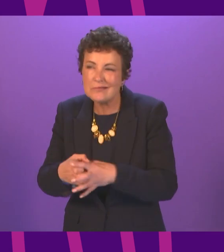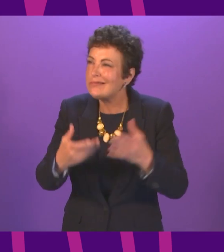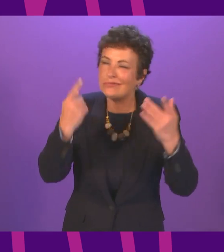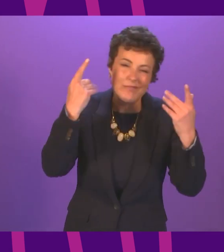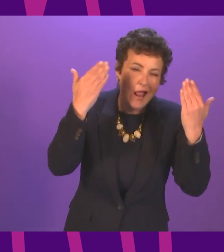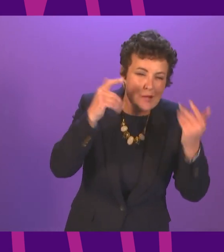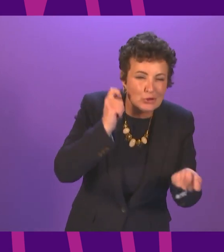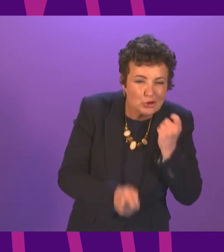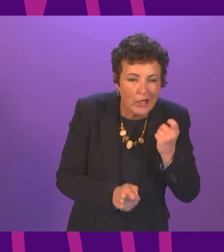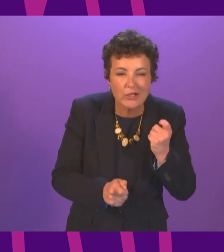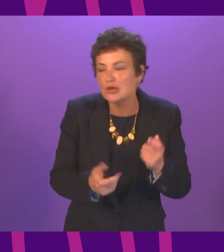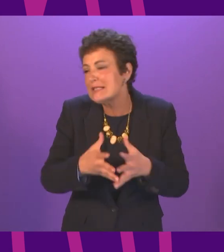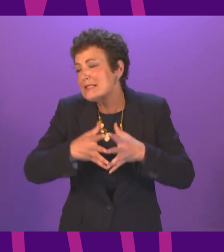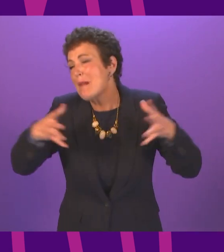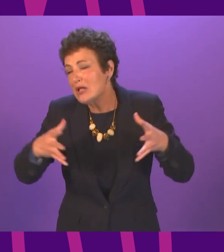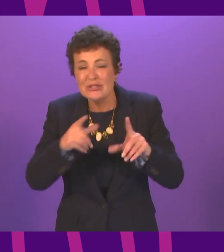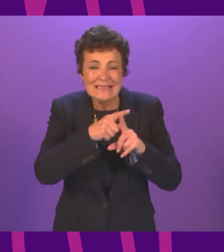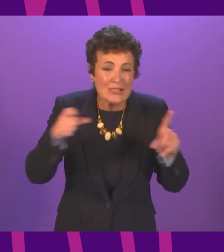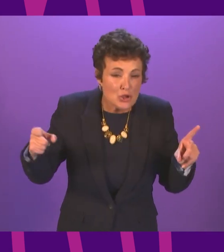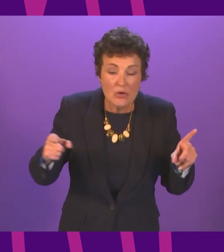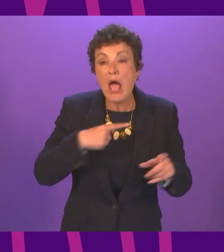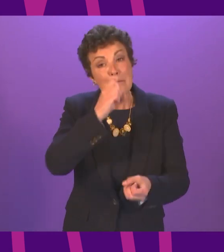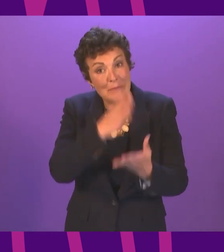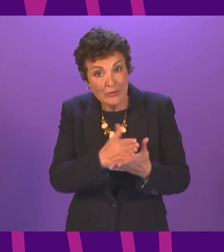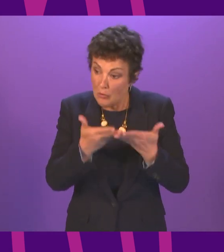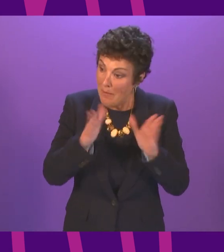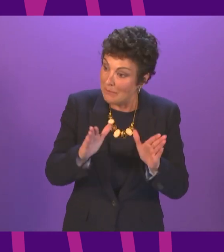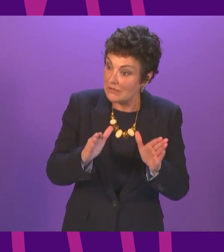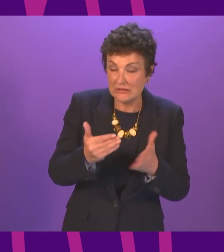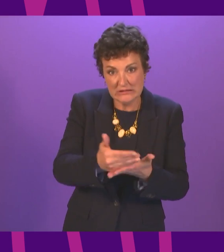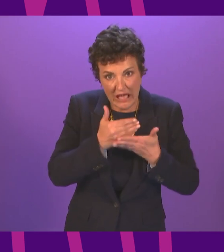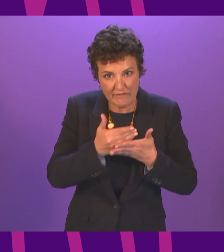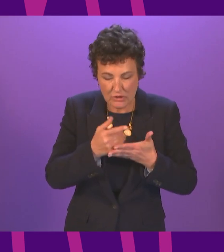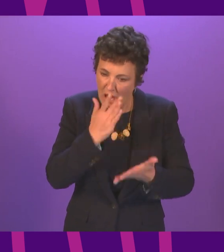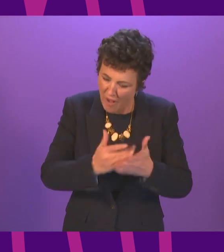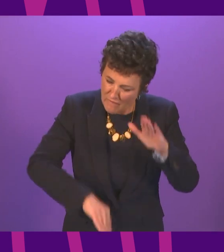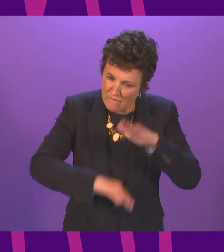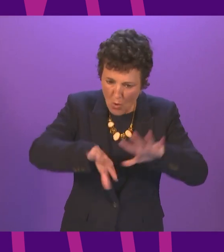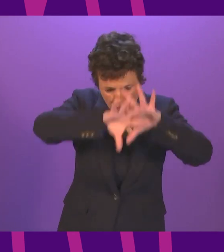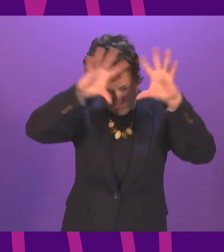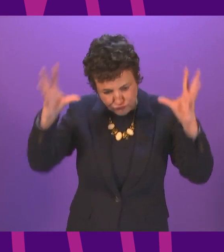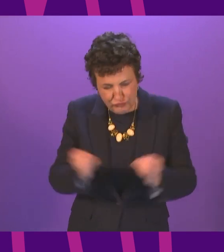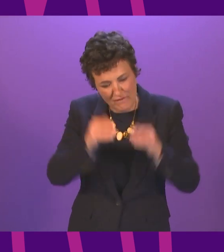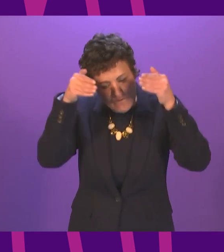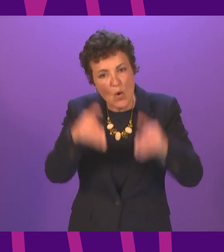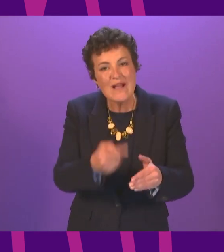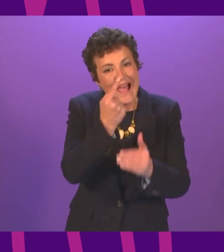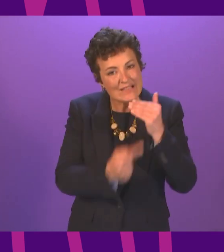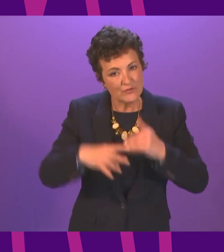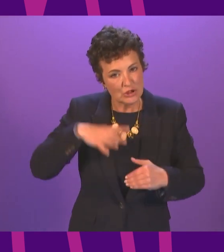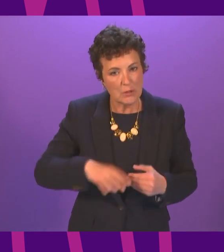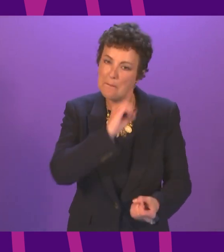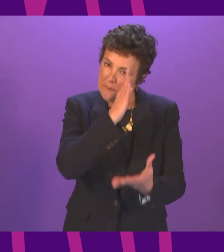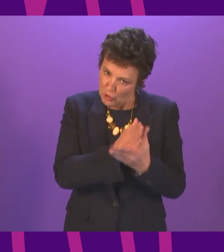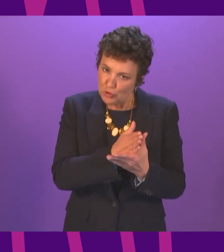inequalities, the expansion of our digital footprint and ensuring that public services are holistic and focused on the needs of individuals are fully